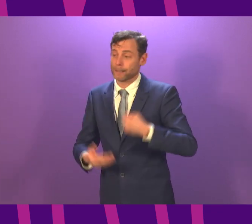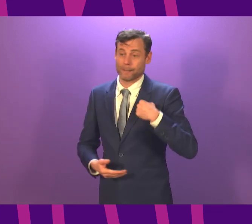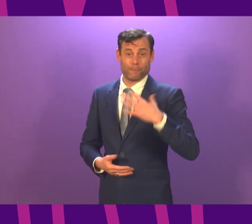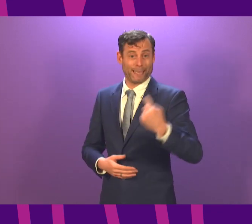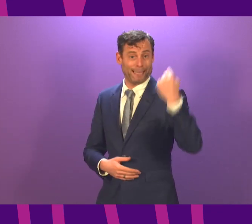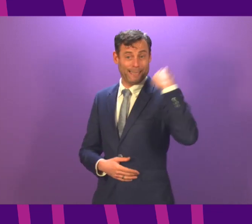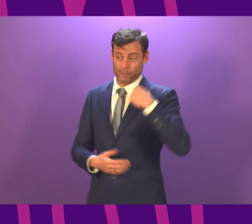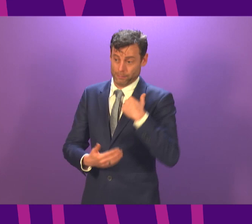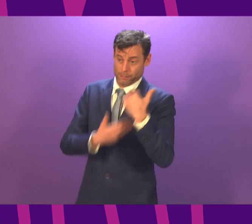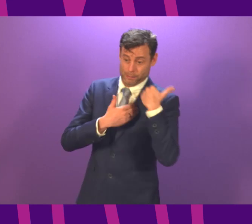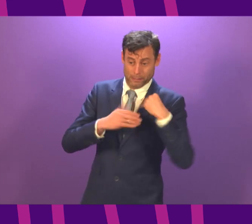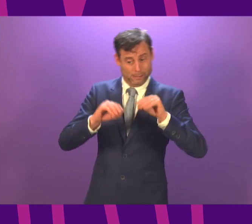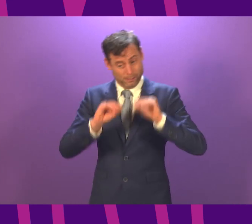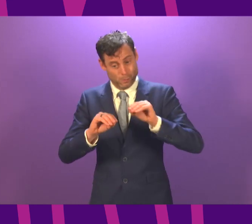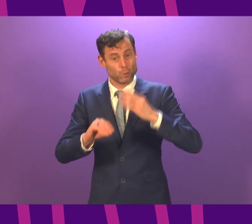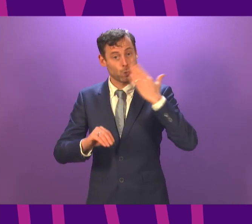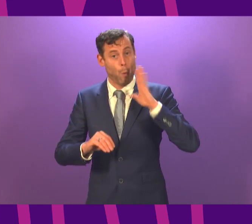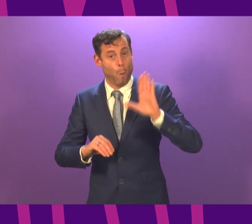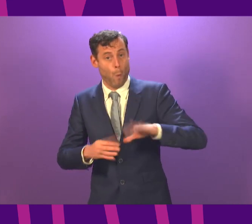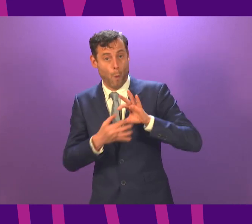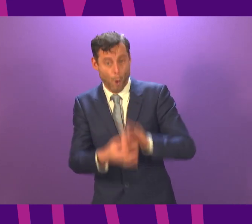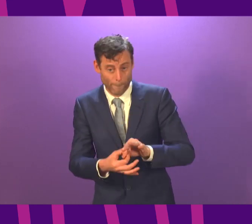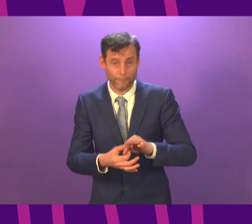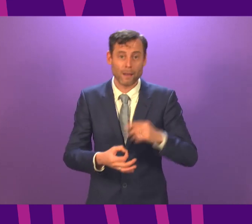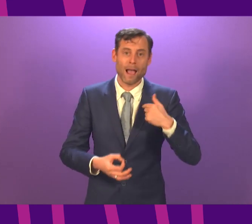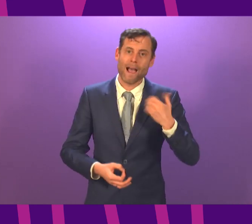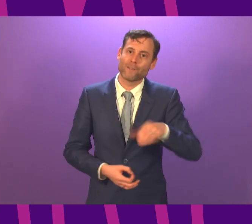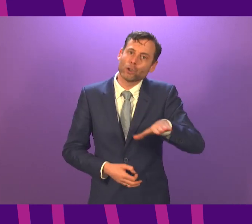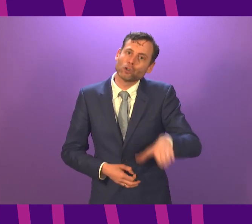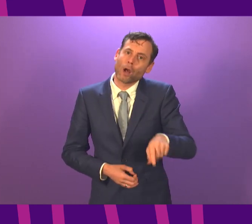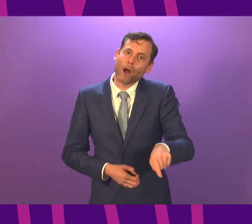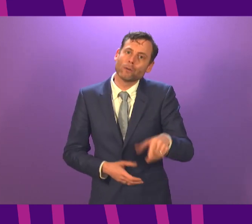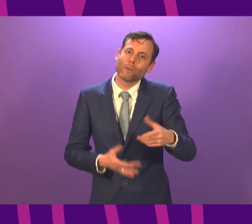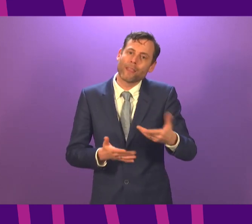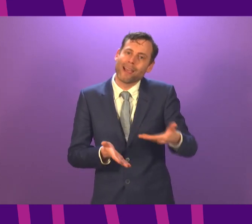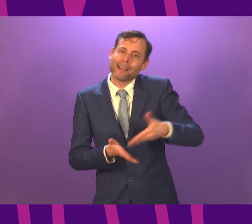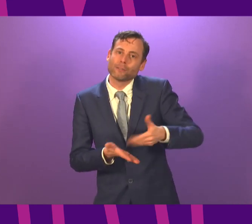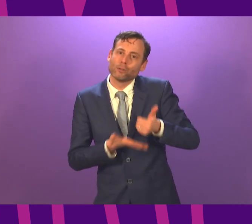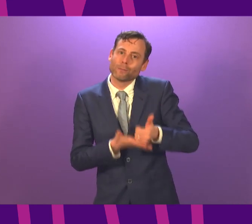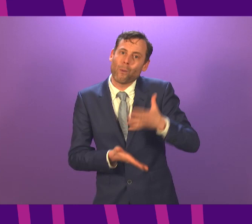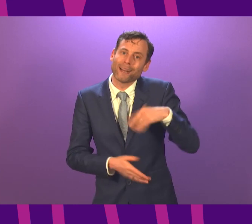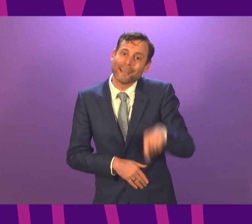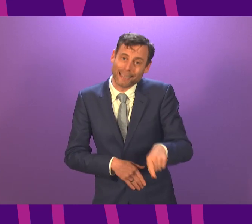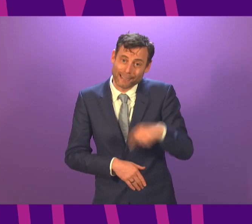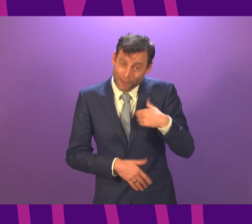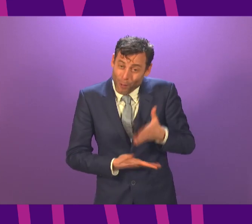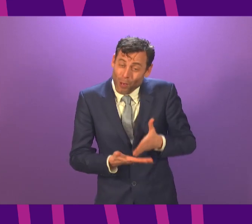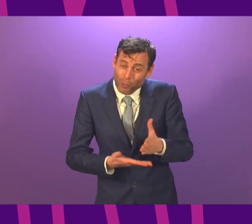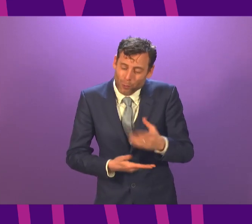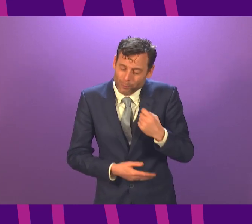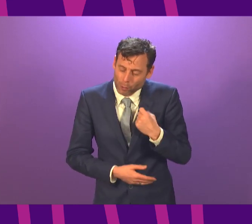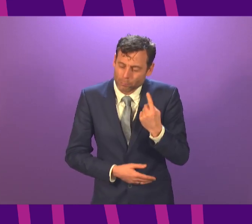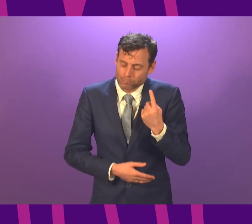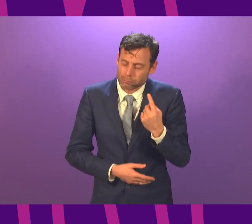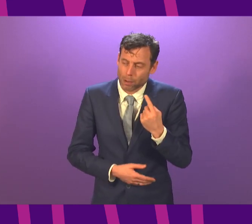last lockdown and being a parent of a child with additional support needs, I'm acutely aware of the difficulties that many families will face where one or more